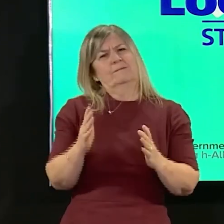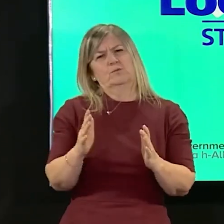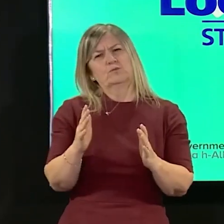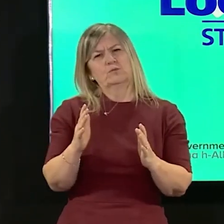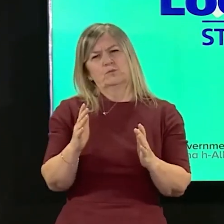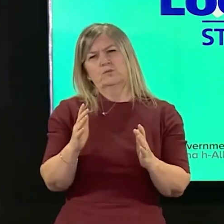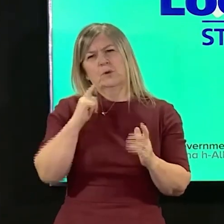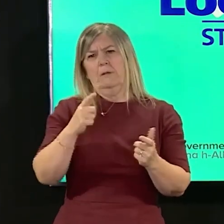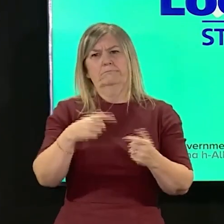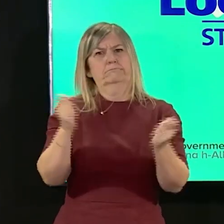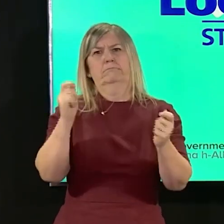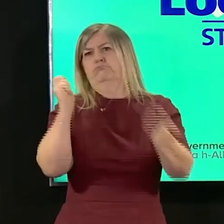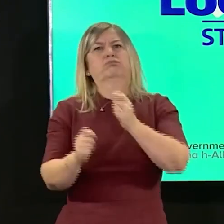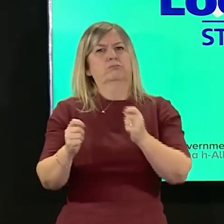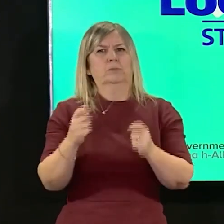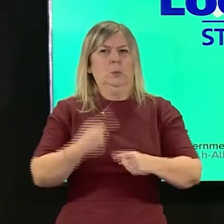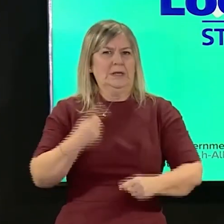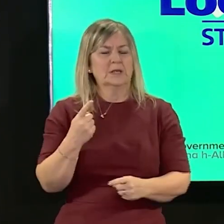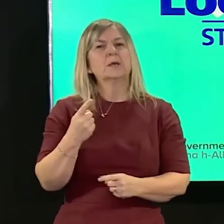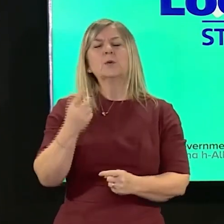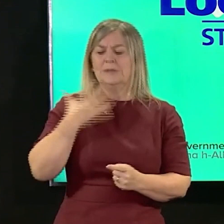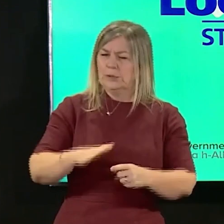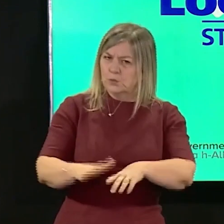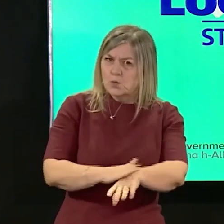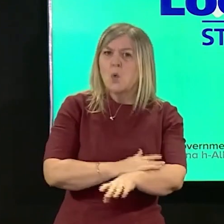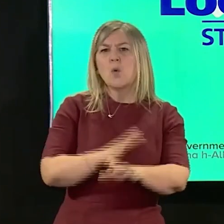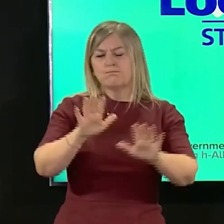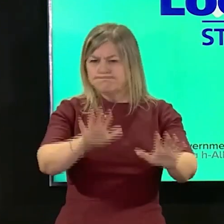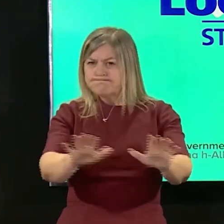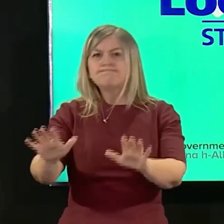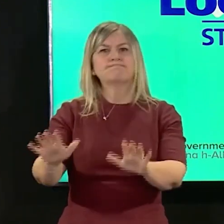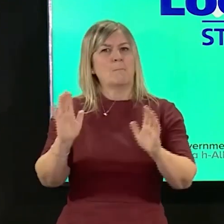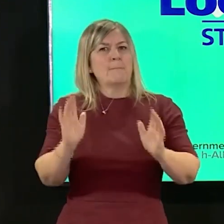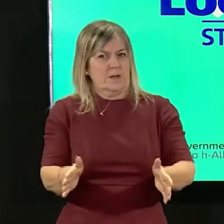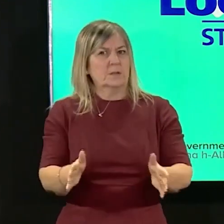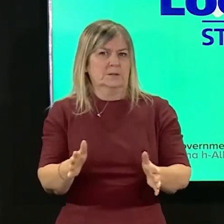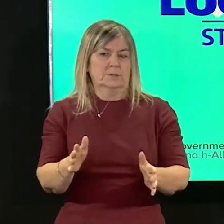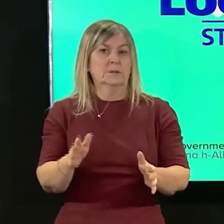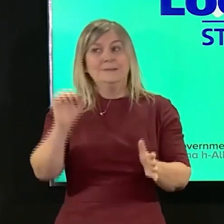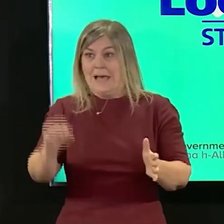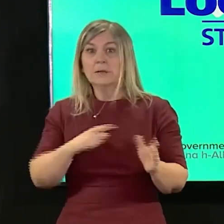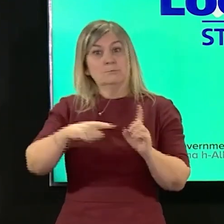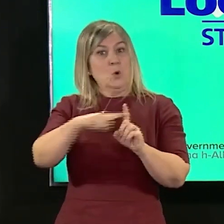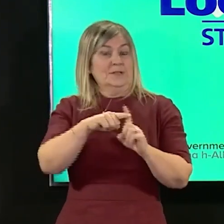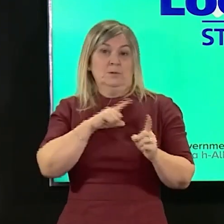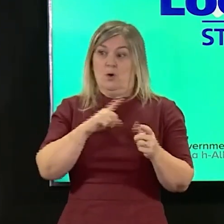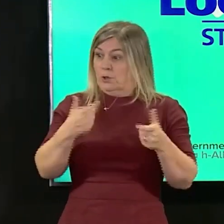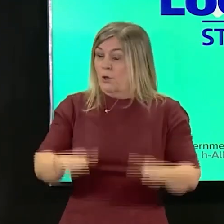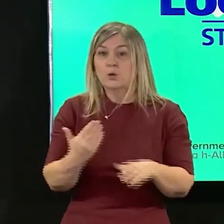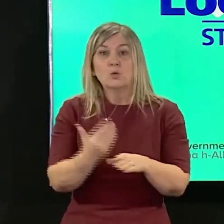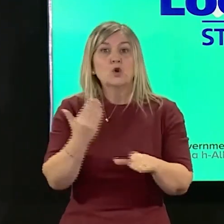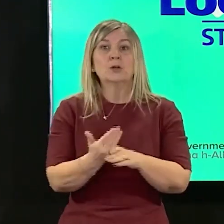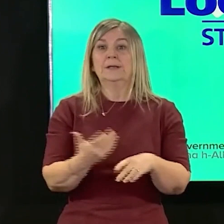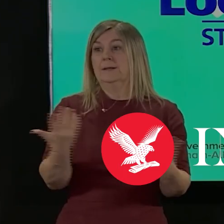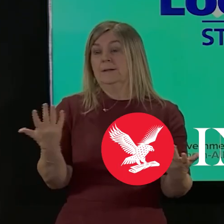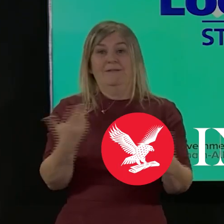that as we come out of this lockdown we do so sustainably. We've got every reason to be very optimistic right now the lockdown is working and all of